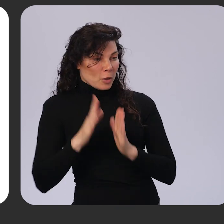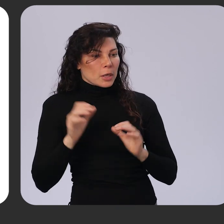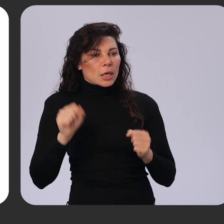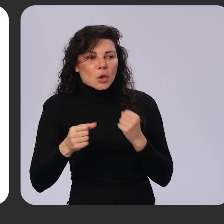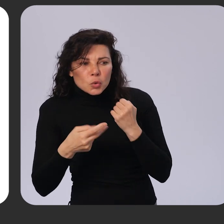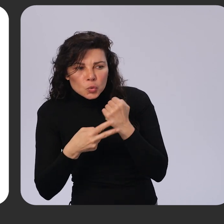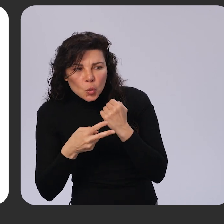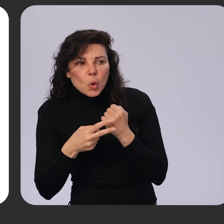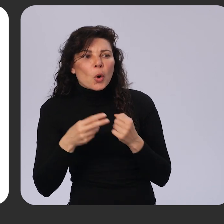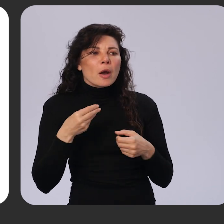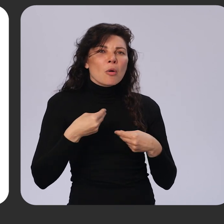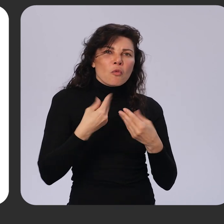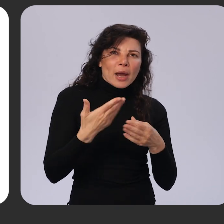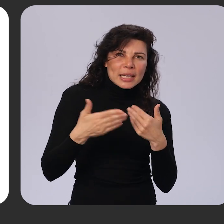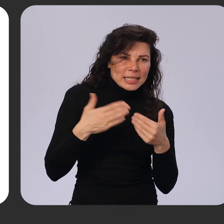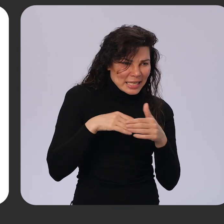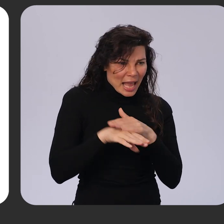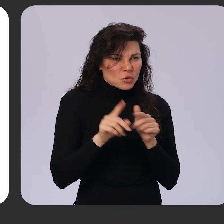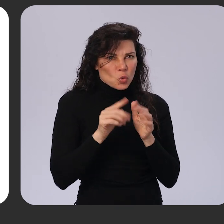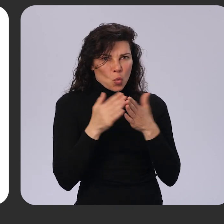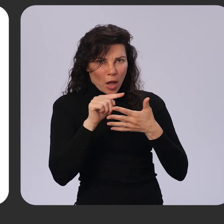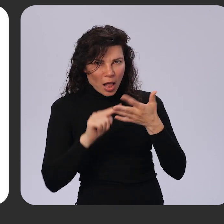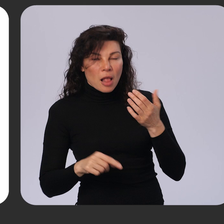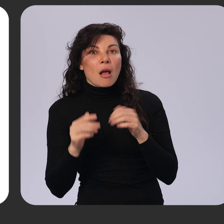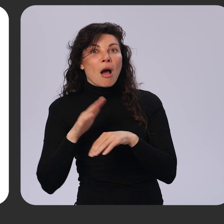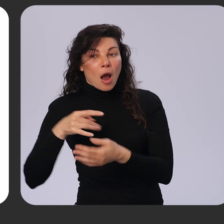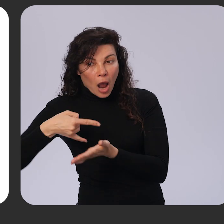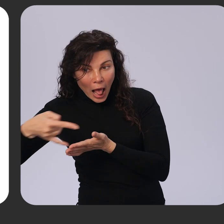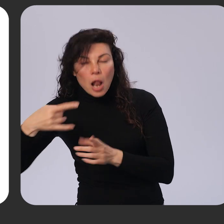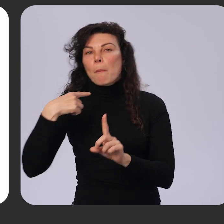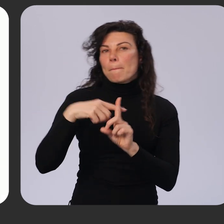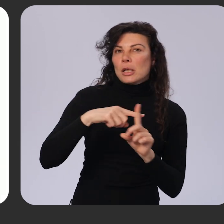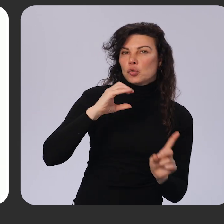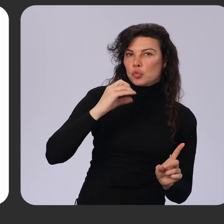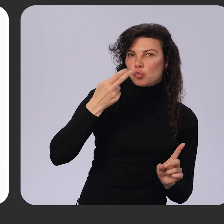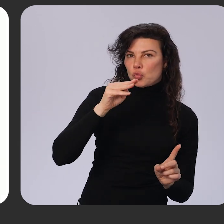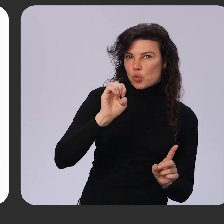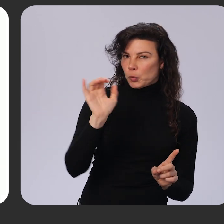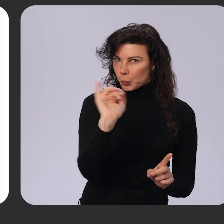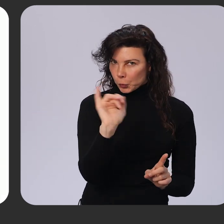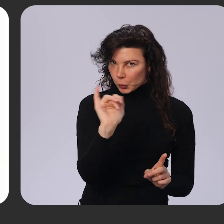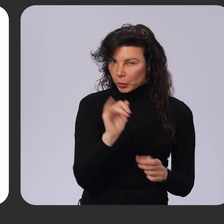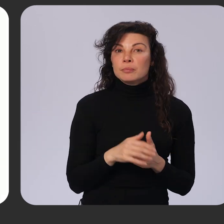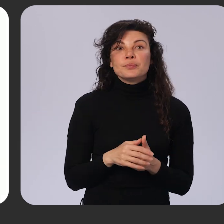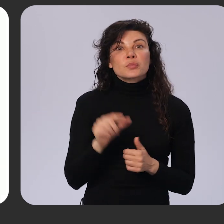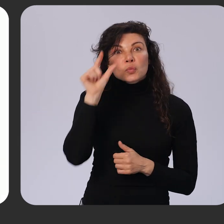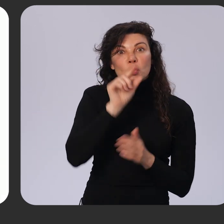wallet objects across the Android and Chrome ecosystem. The Google Wallet will serve as a